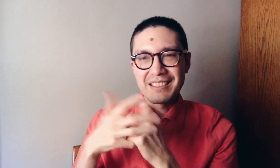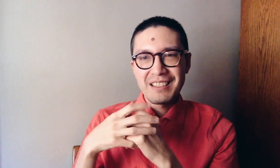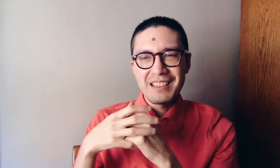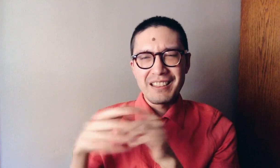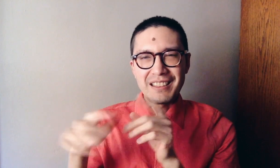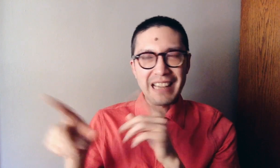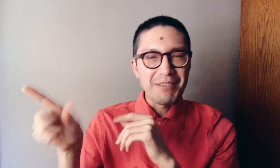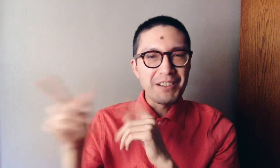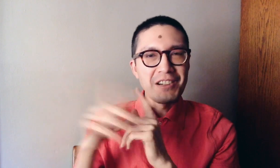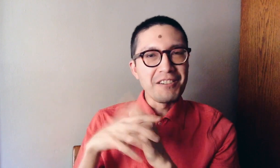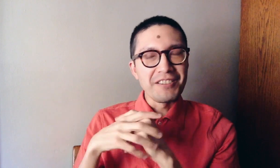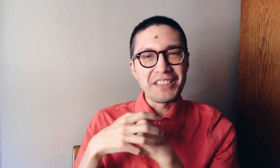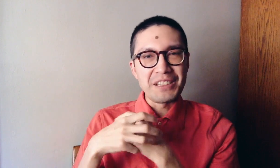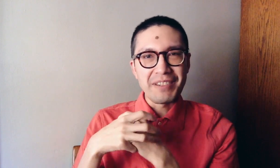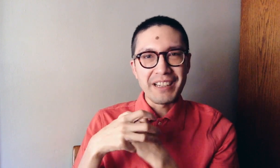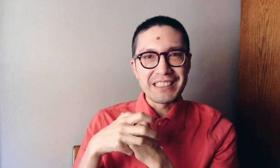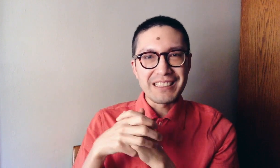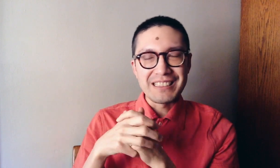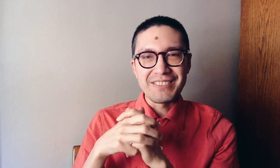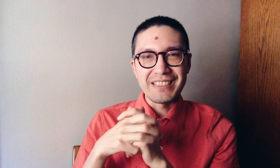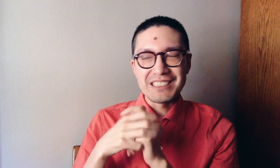camera overview project is finished.